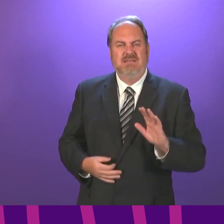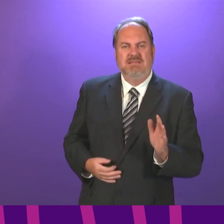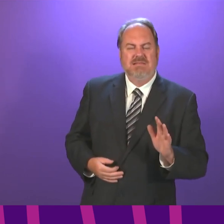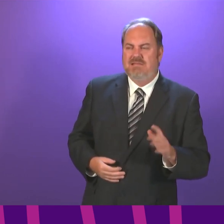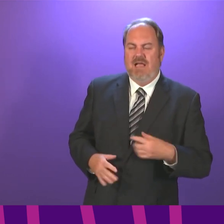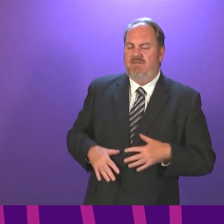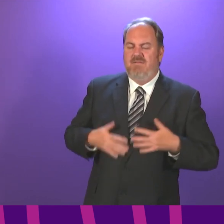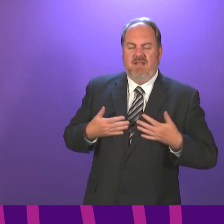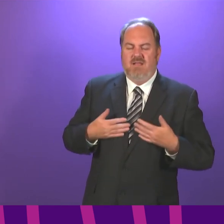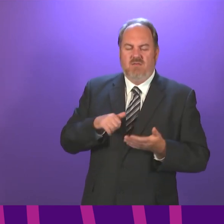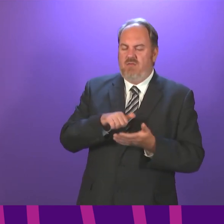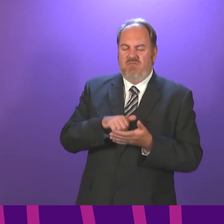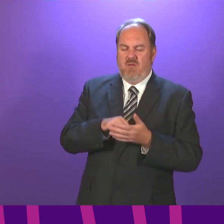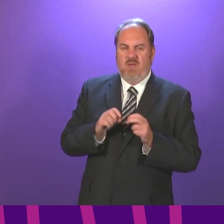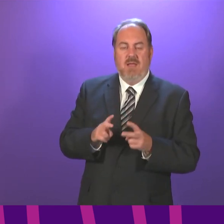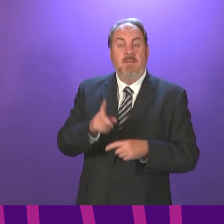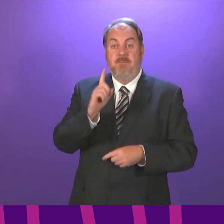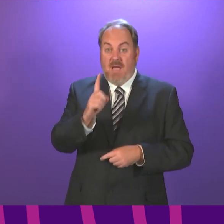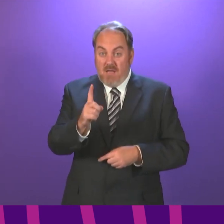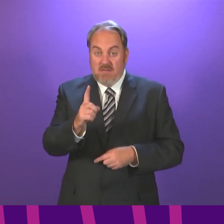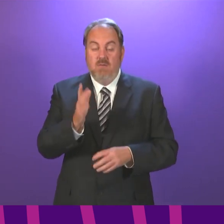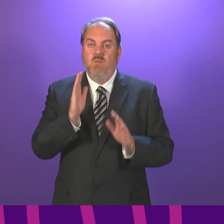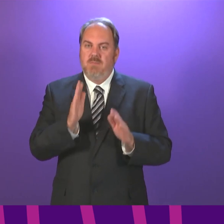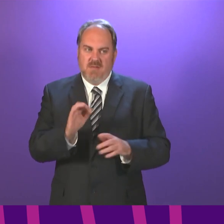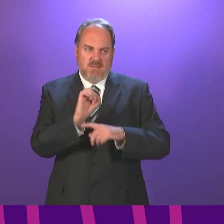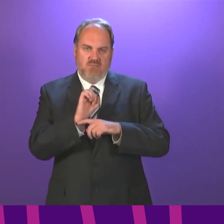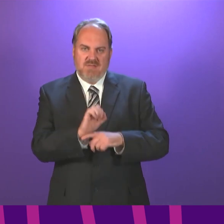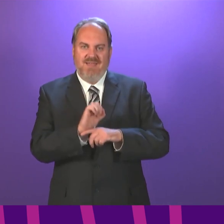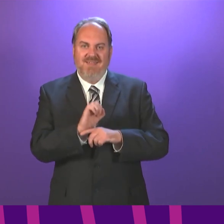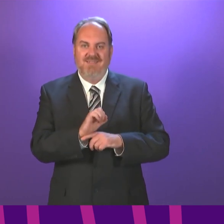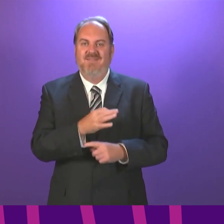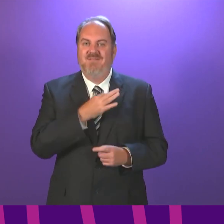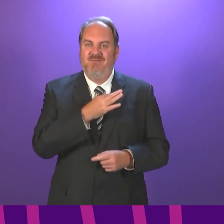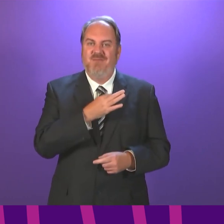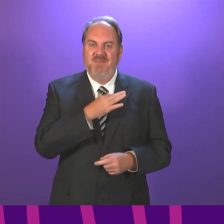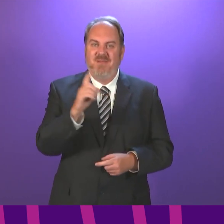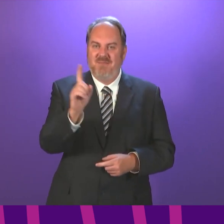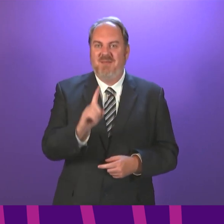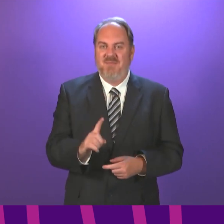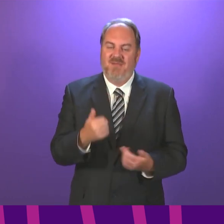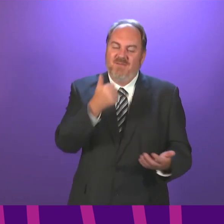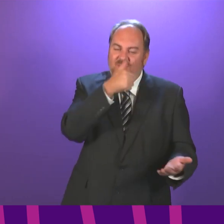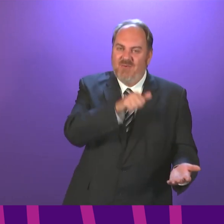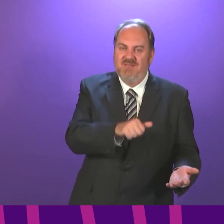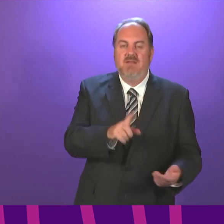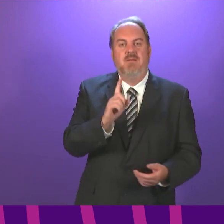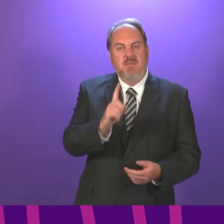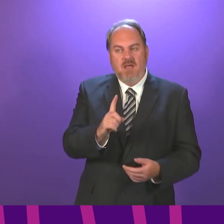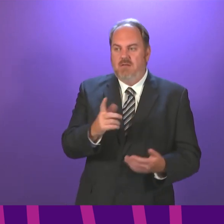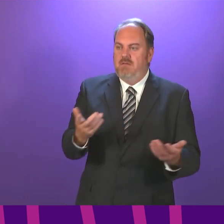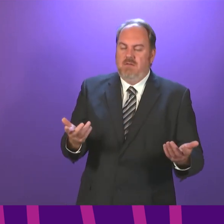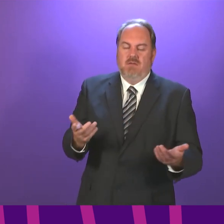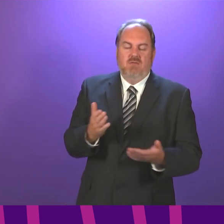to protect vulnerable people in care homes, but we also have to make sure that people have access to care homes.